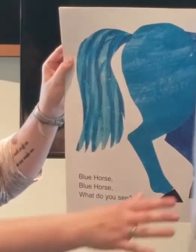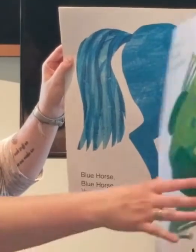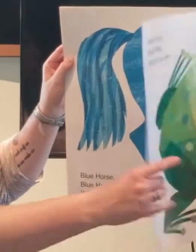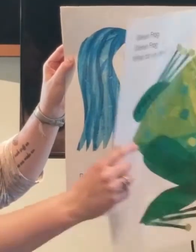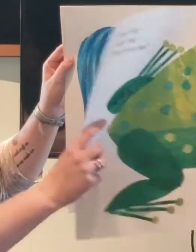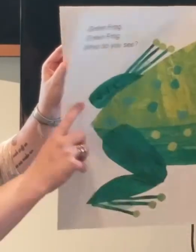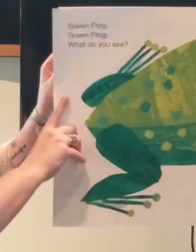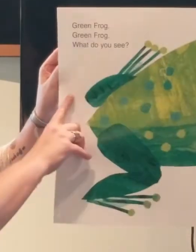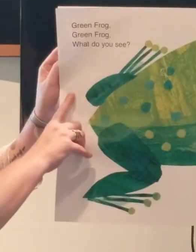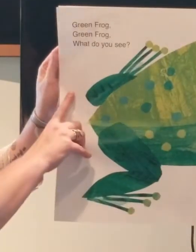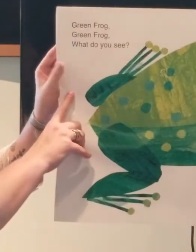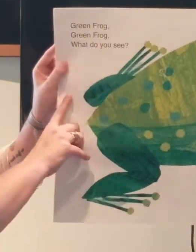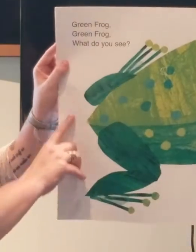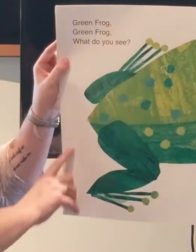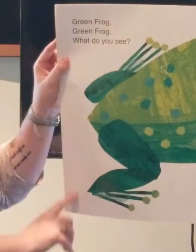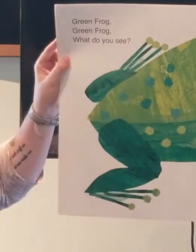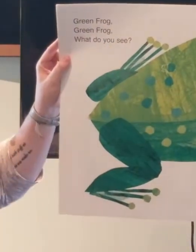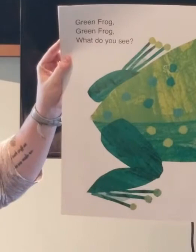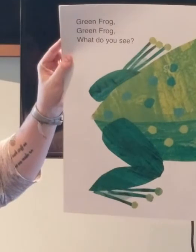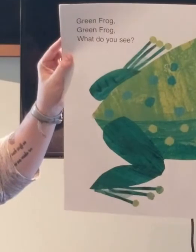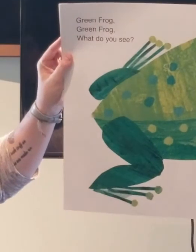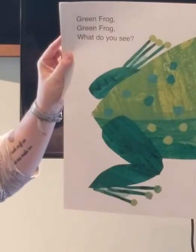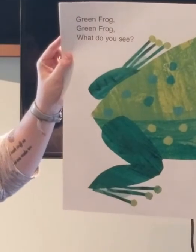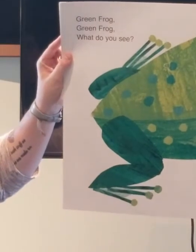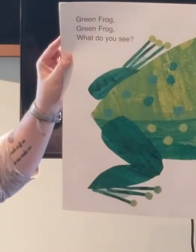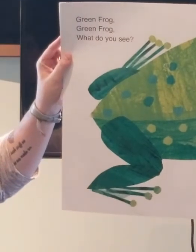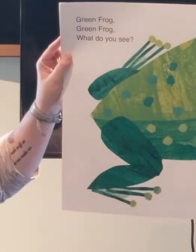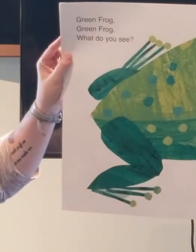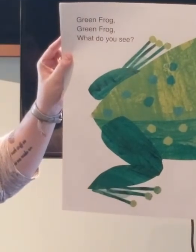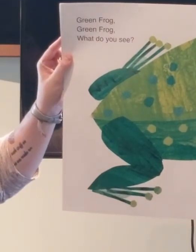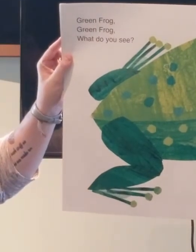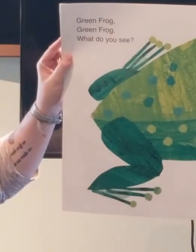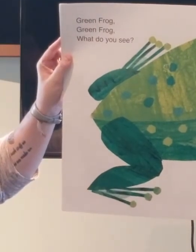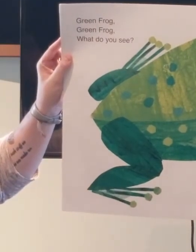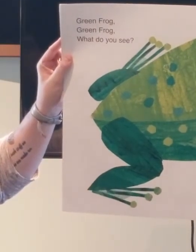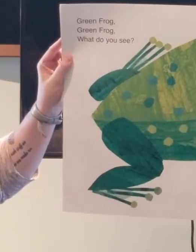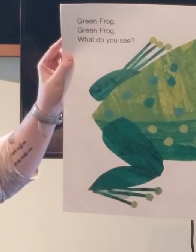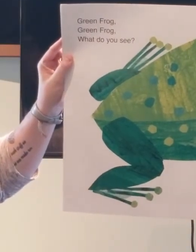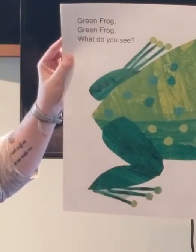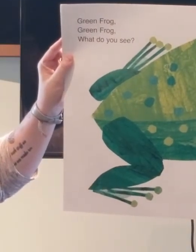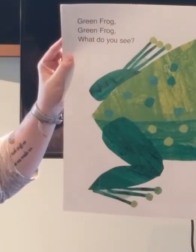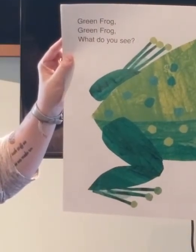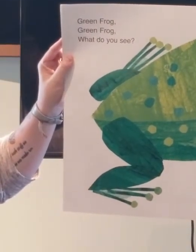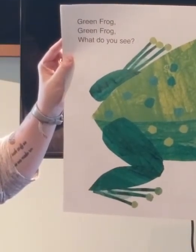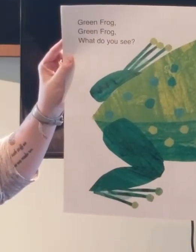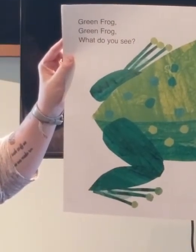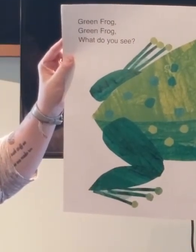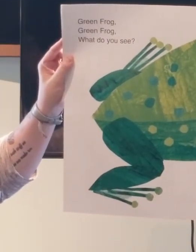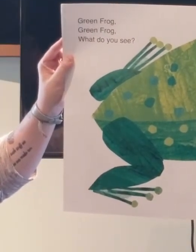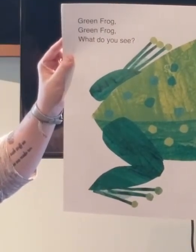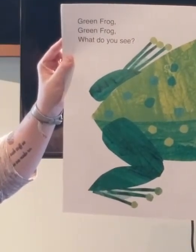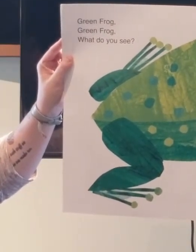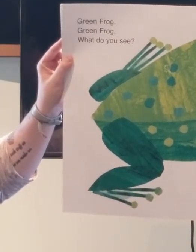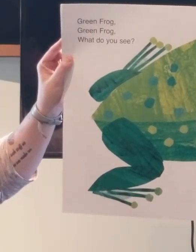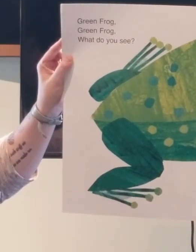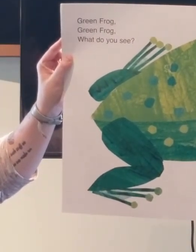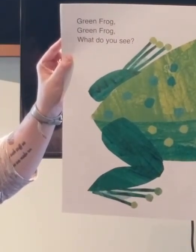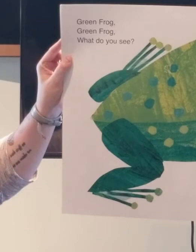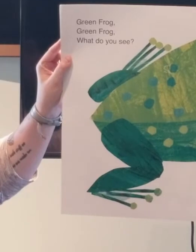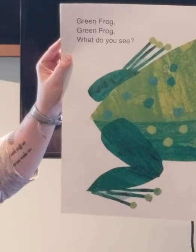Green frog, green frog, what do you see? I see a purple cat looking